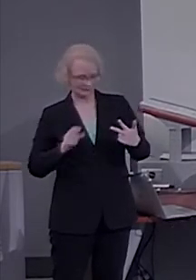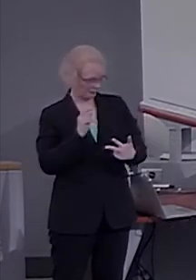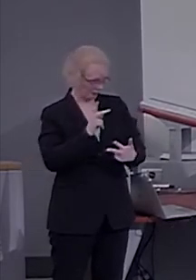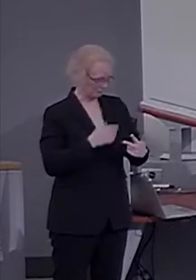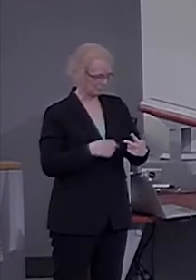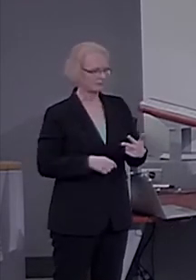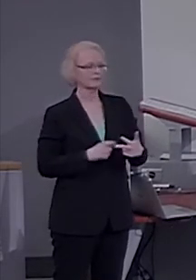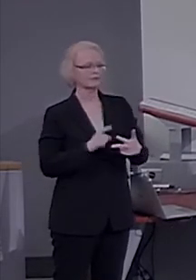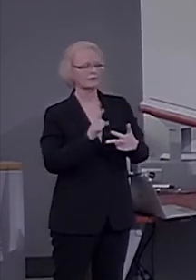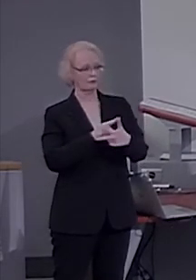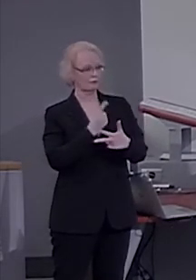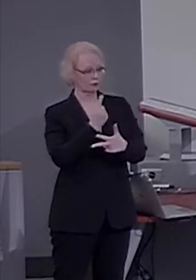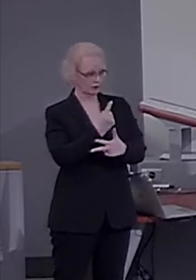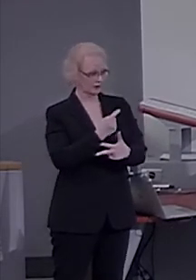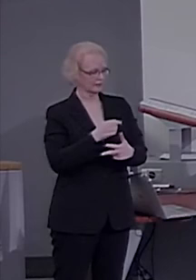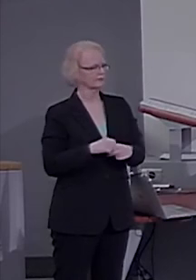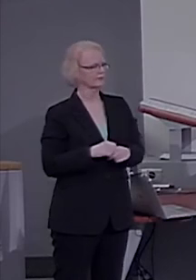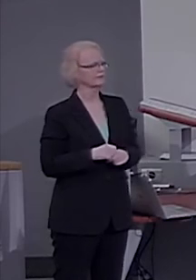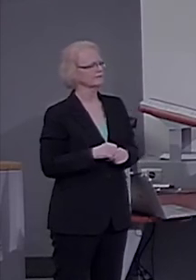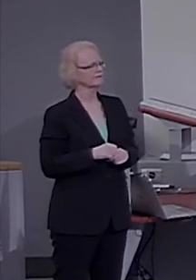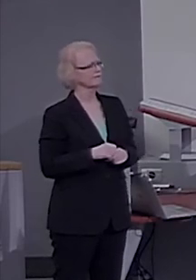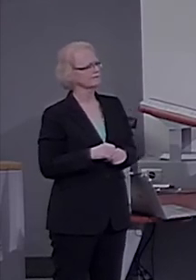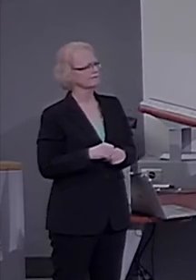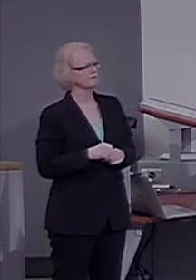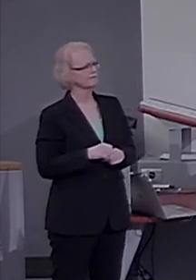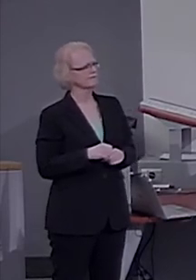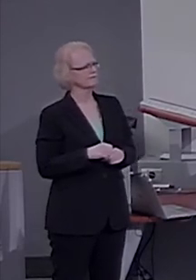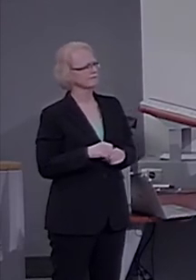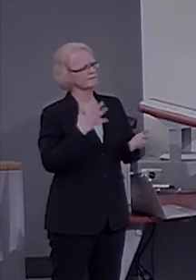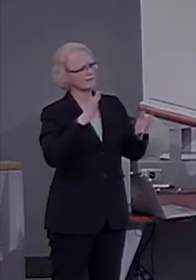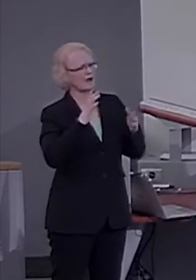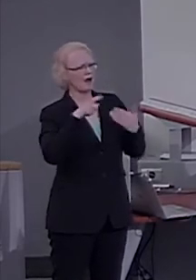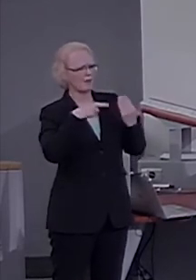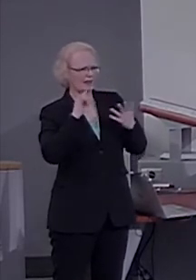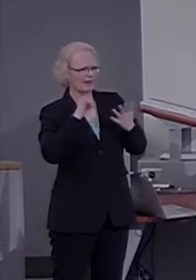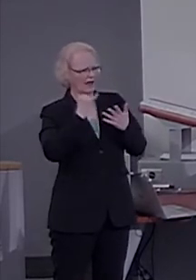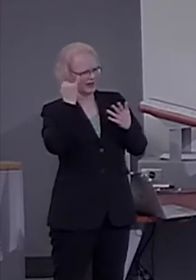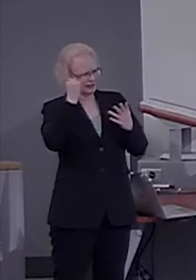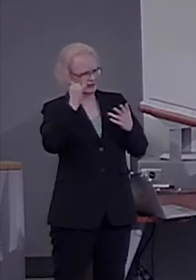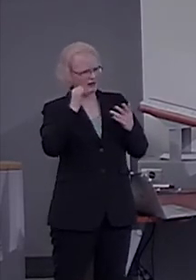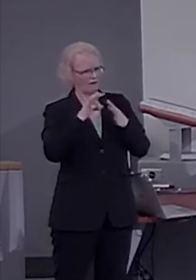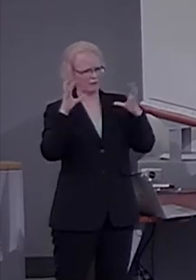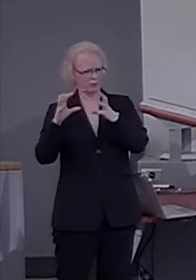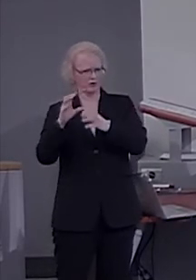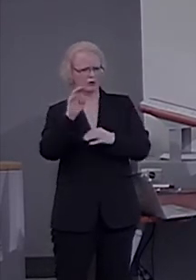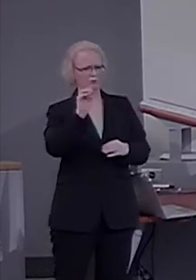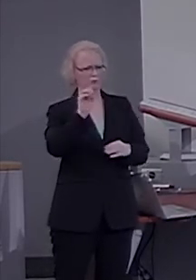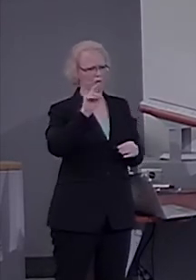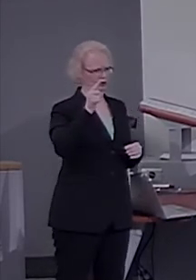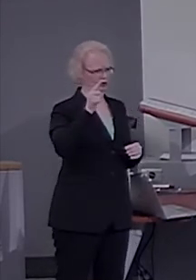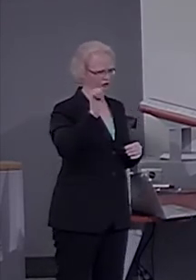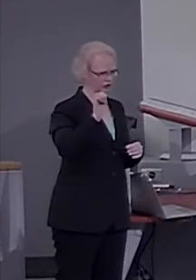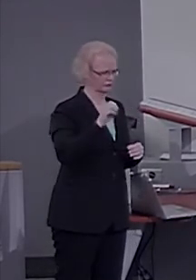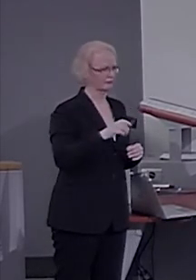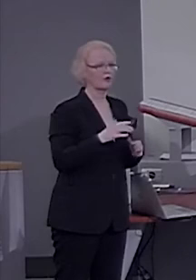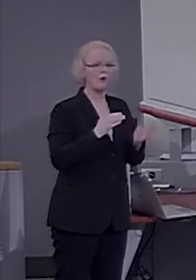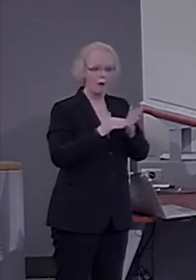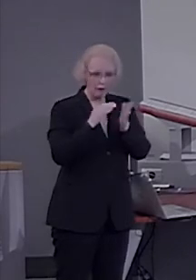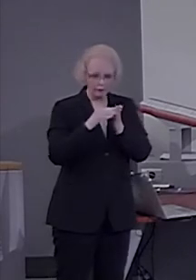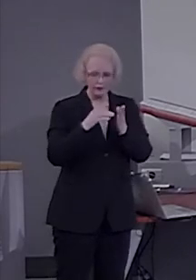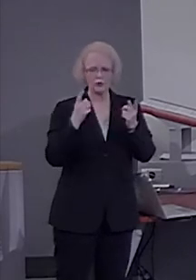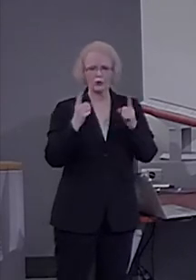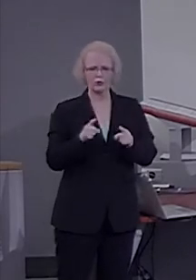first one is to sort of do with this merge operation. So, often when someone says something,